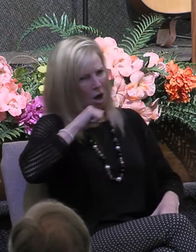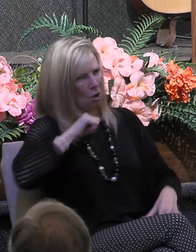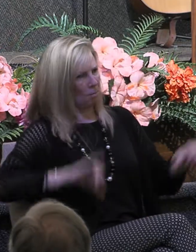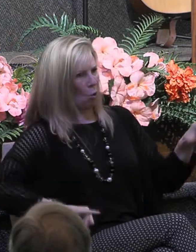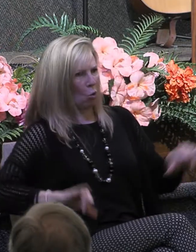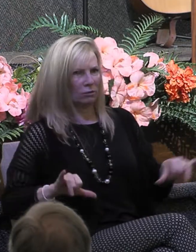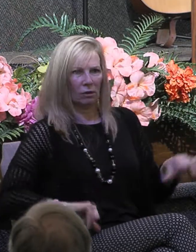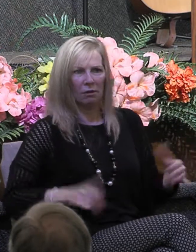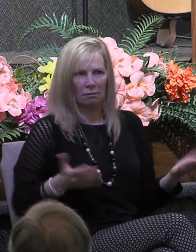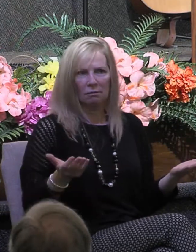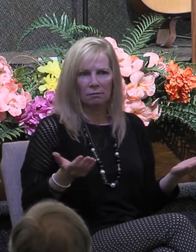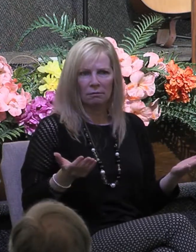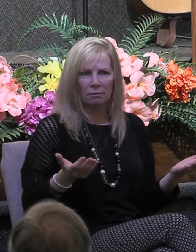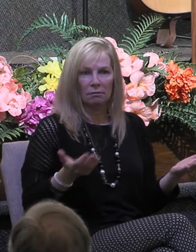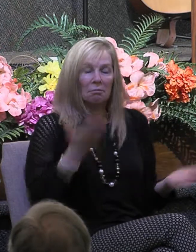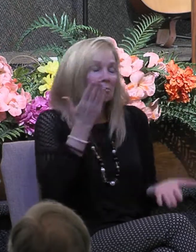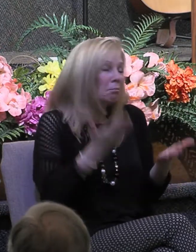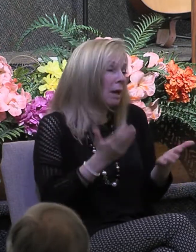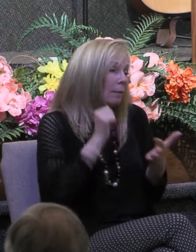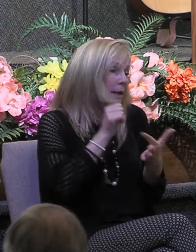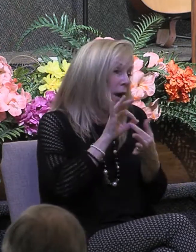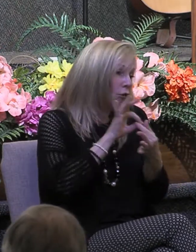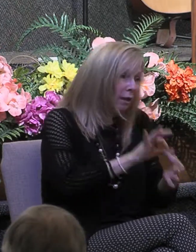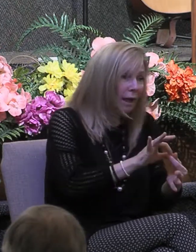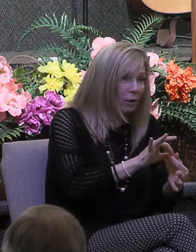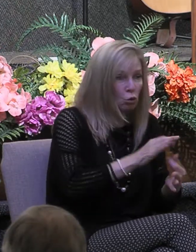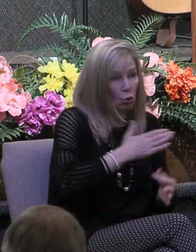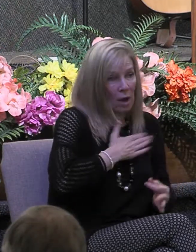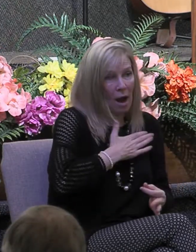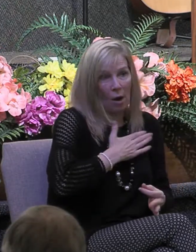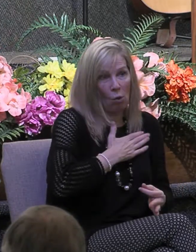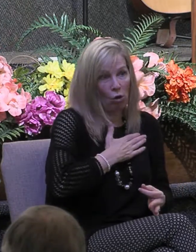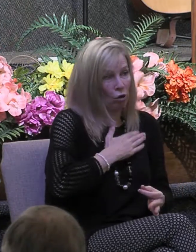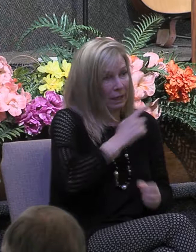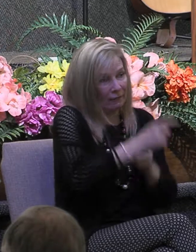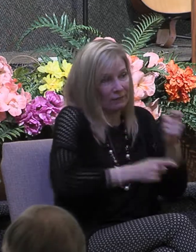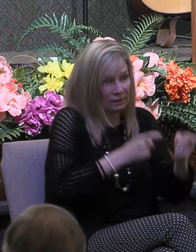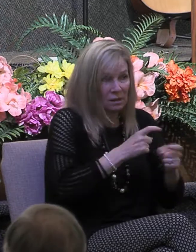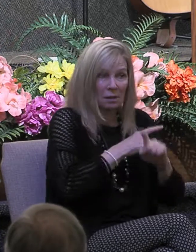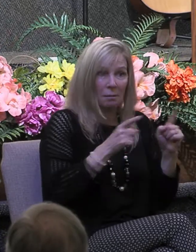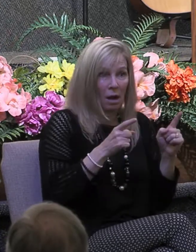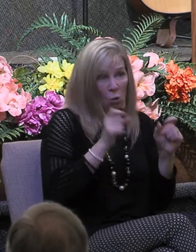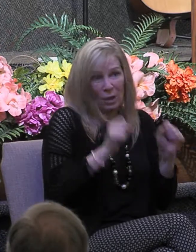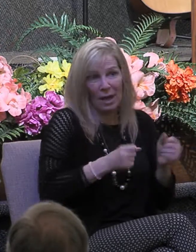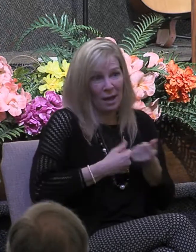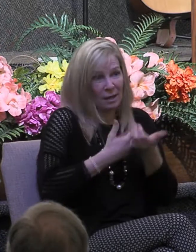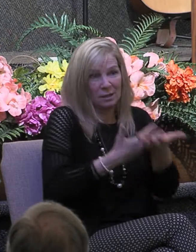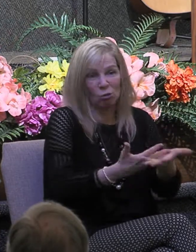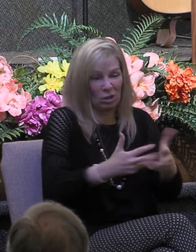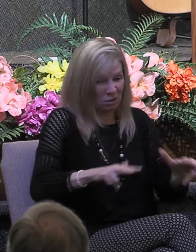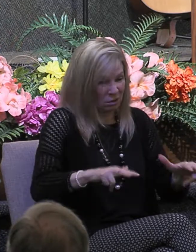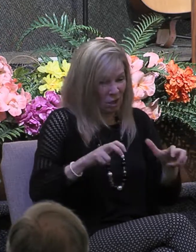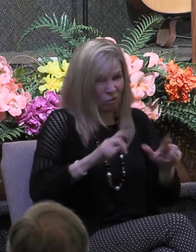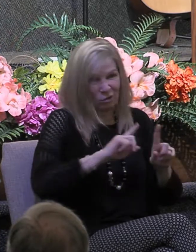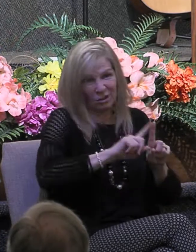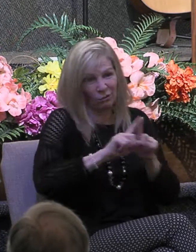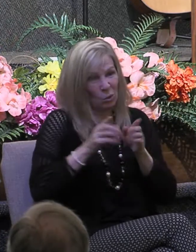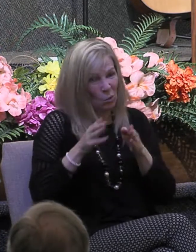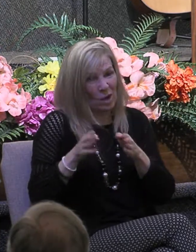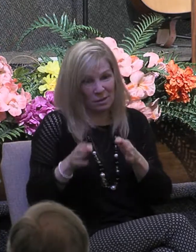the area of using our spiritual gifts but we can express selfishness in any number of ways and so if the mark of a true Christian